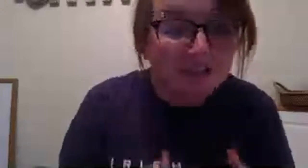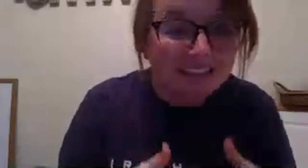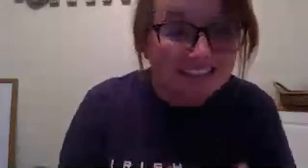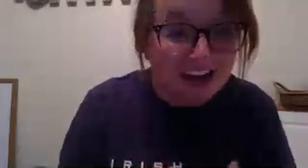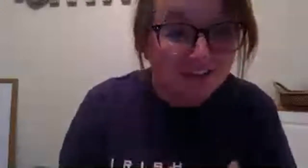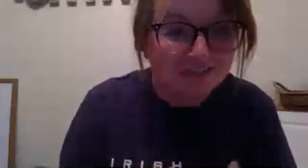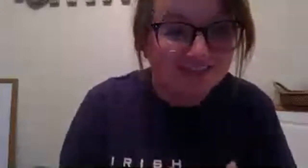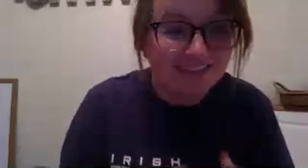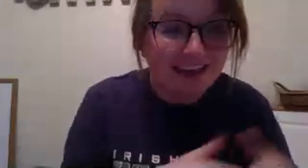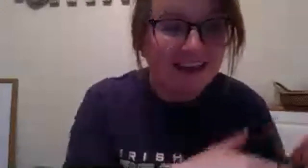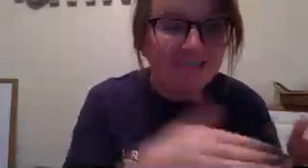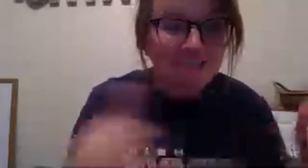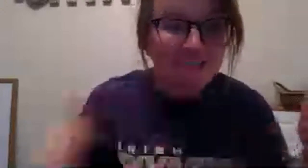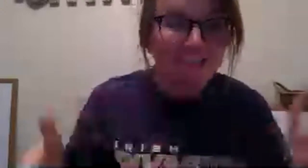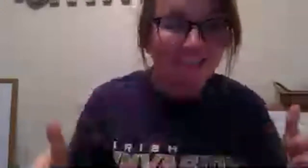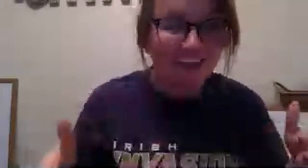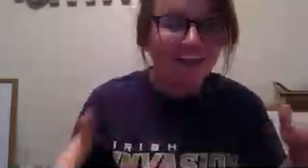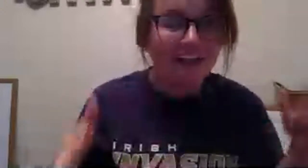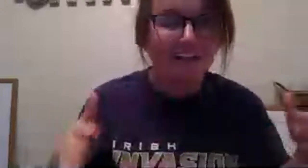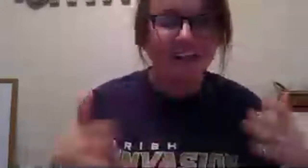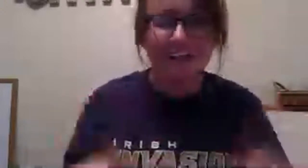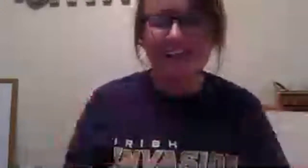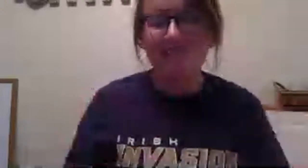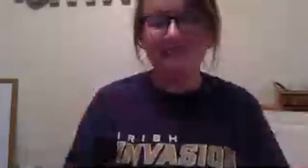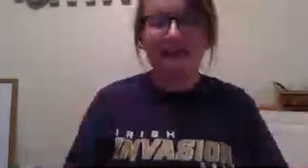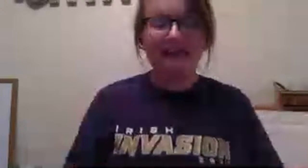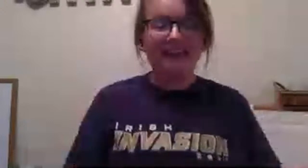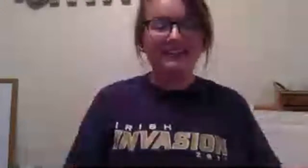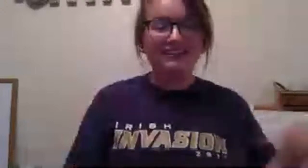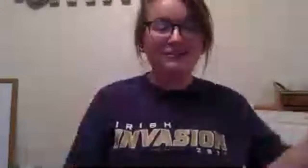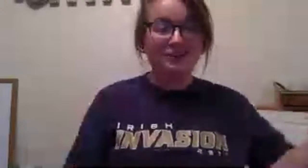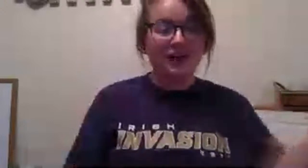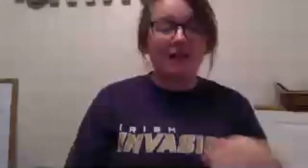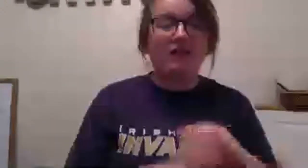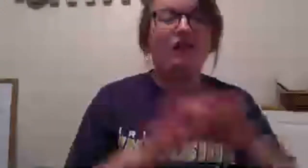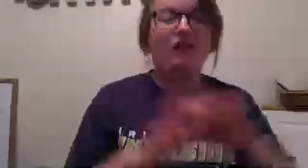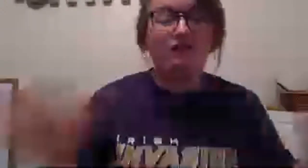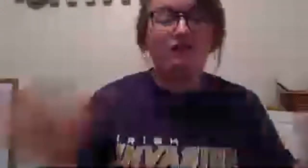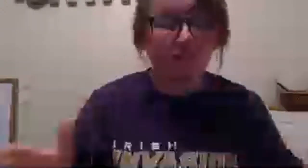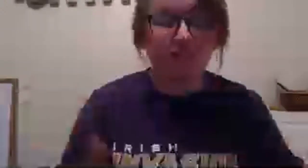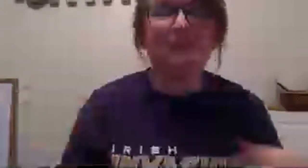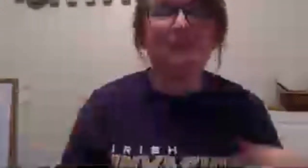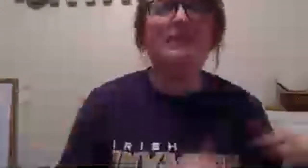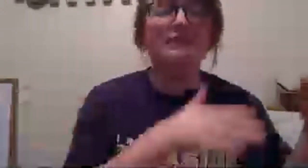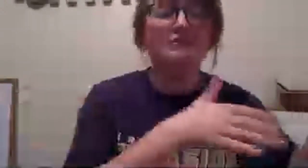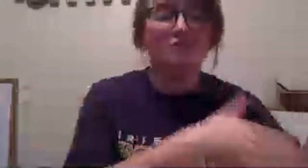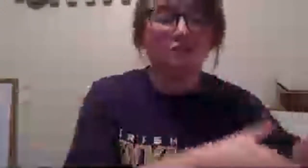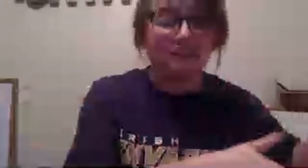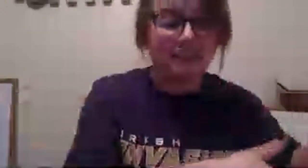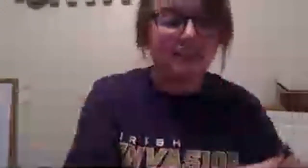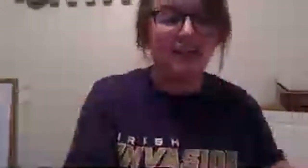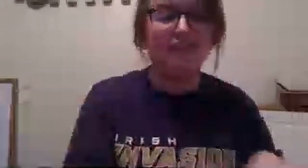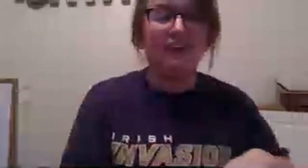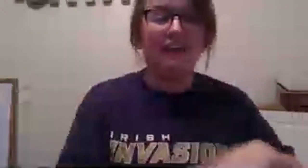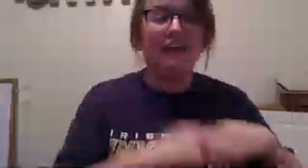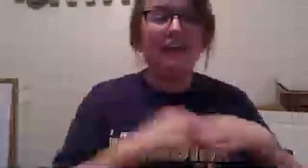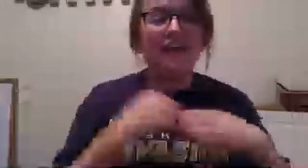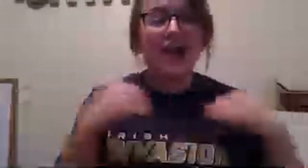doing stuff 800 years later he like saint thomas beckett that's a story they're all still doing stuff but that's a story you get to hear of like